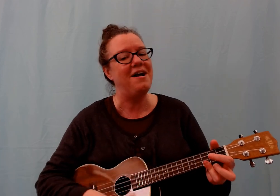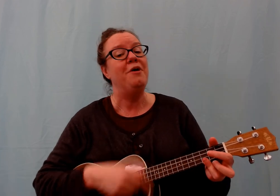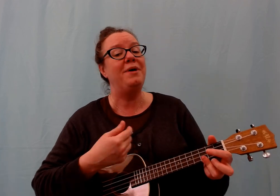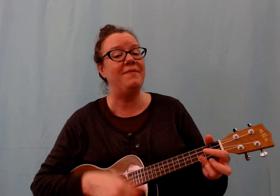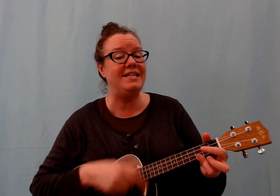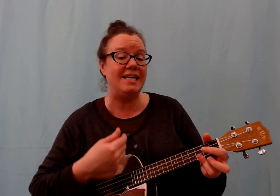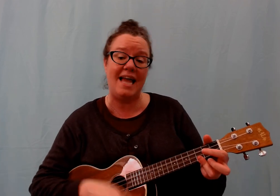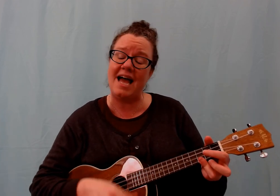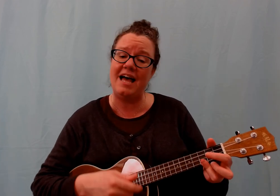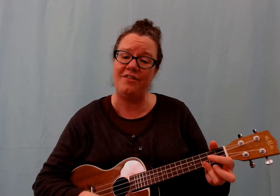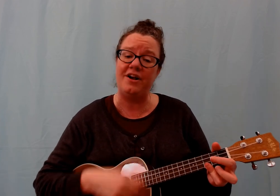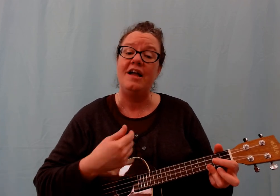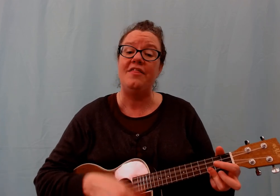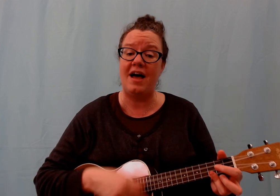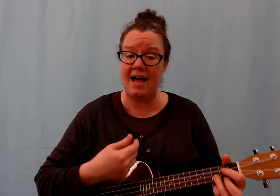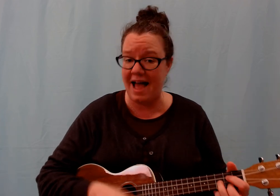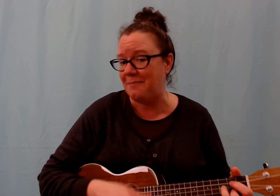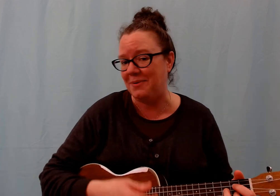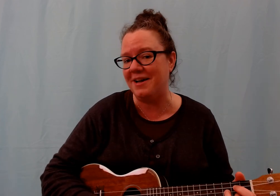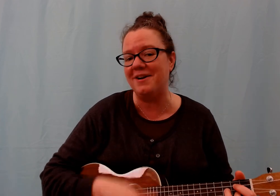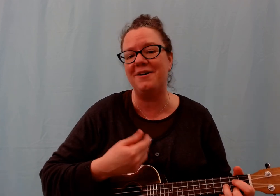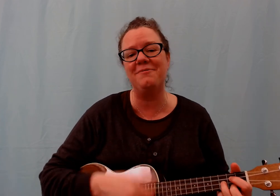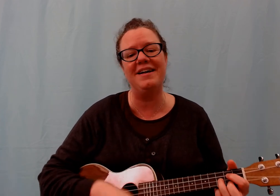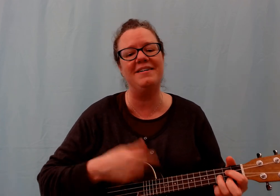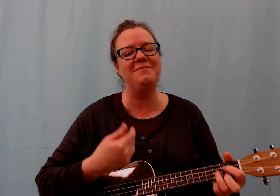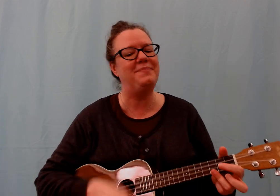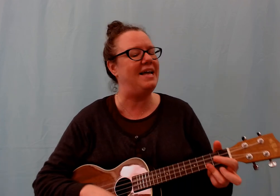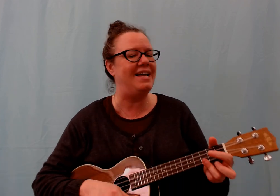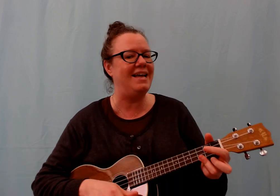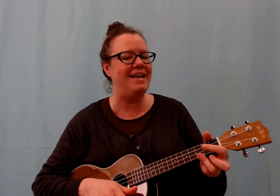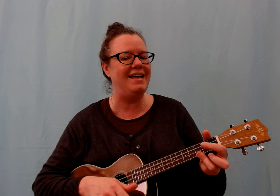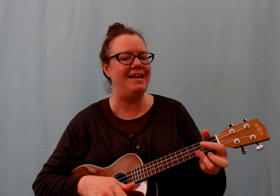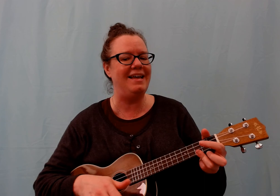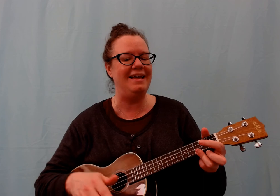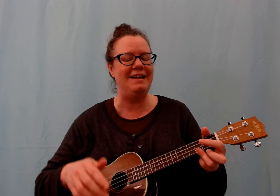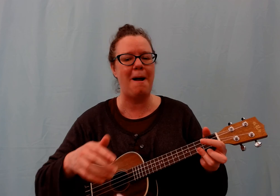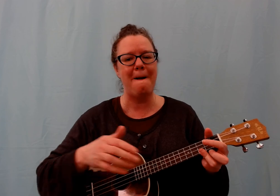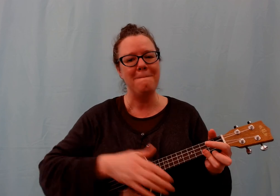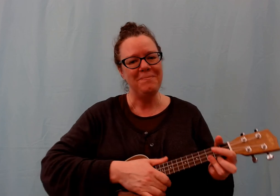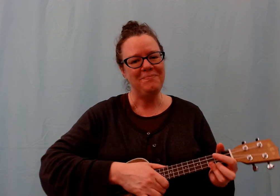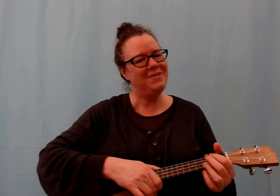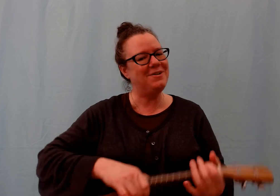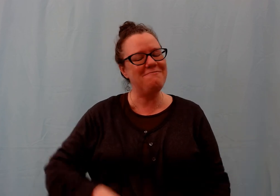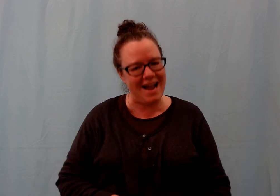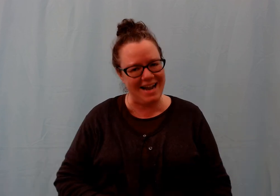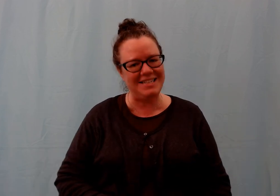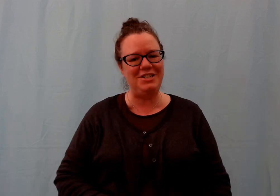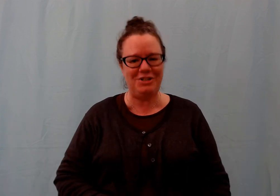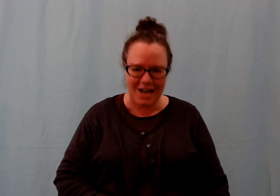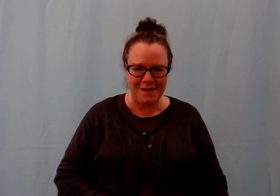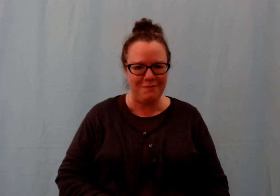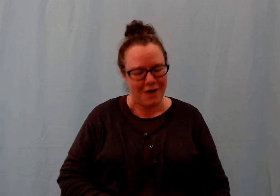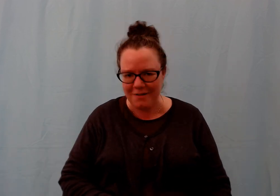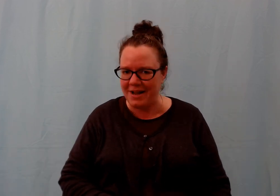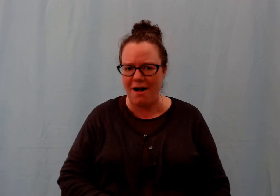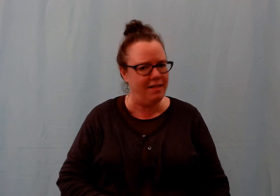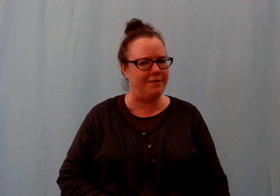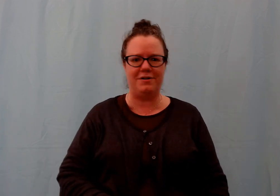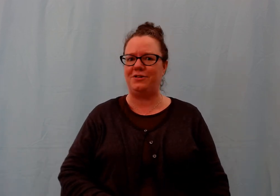we read together, the happier, we'll be. Great job following all of those